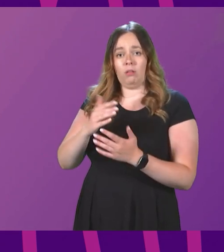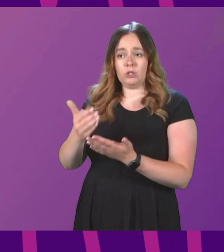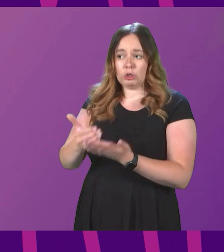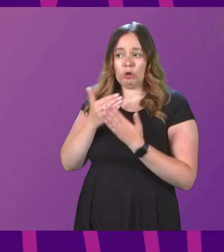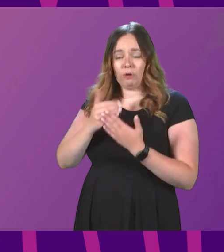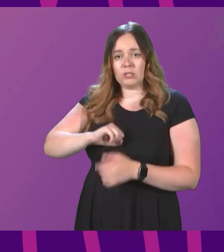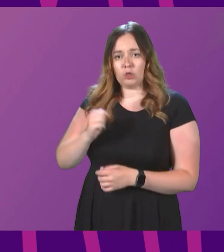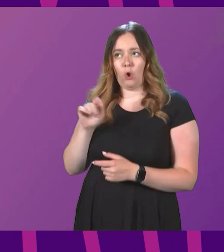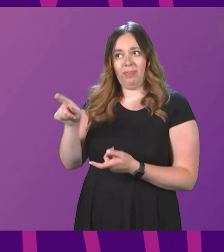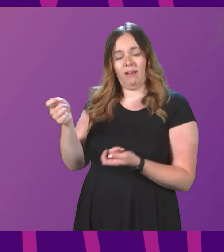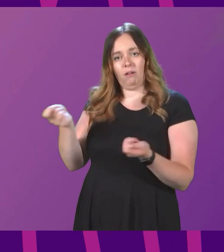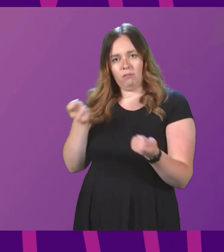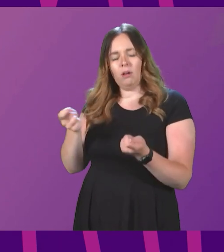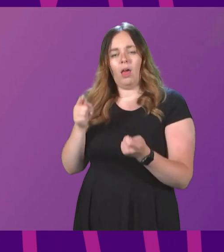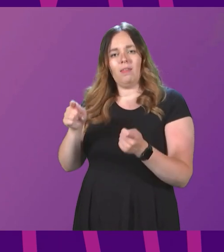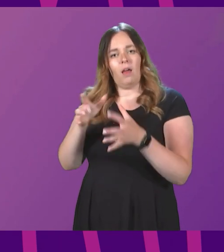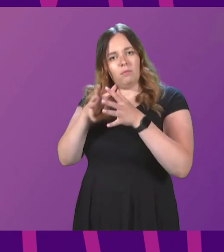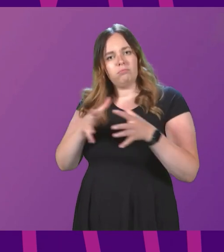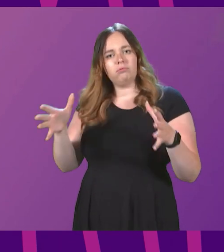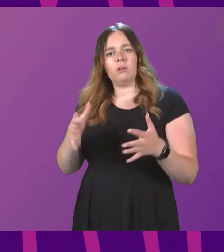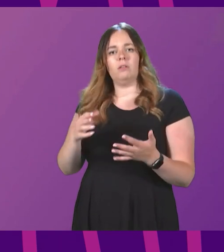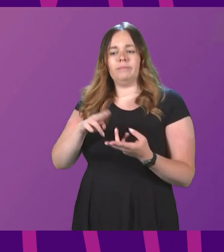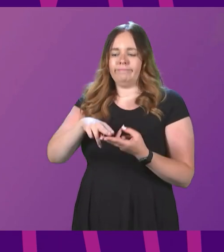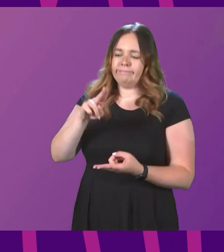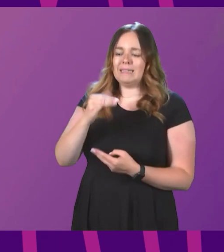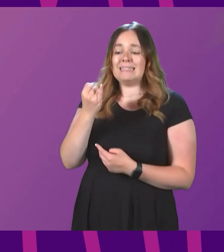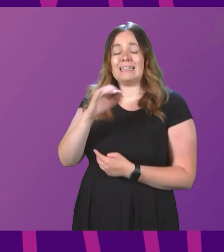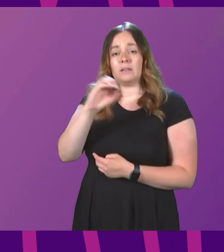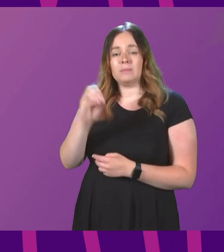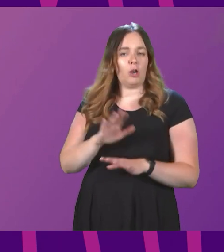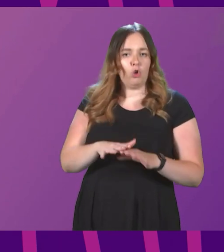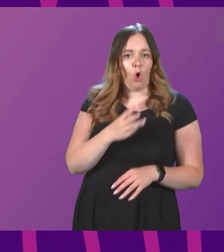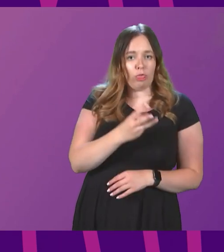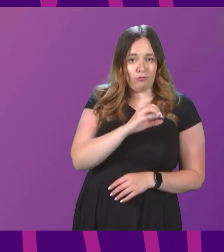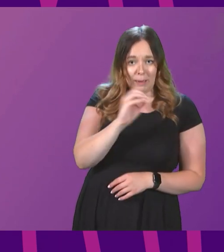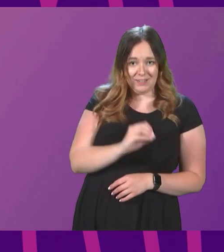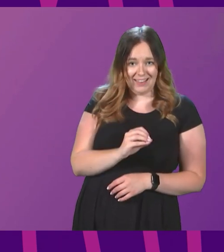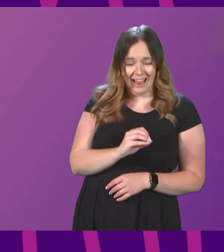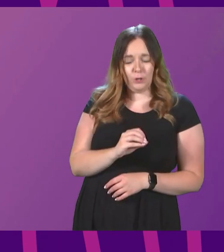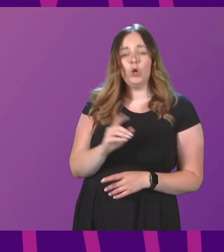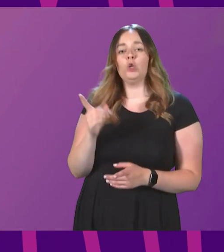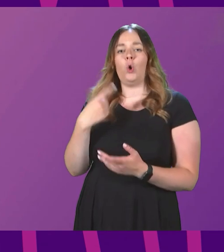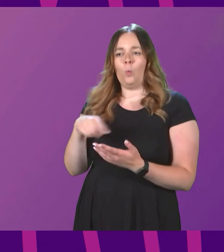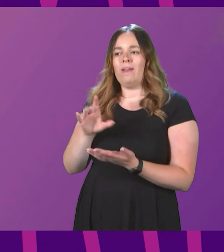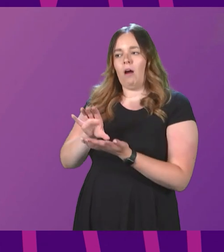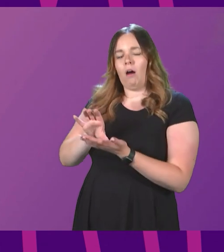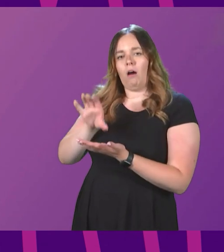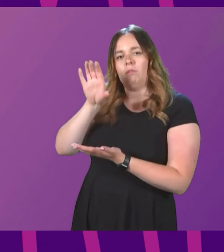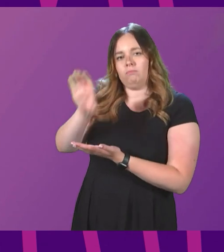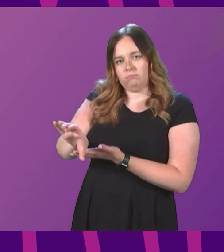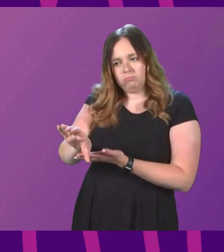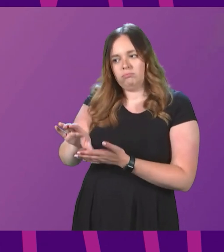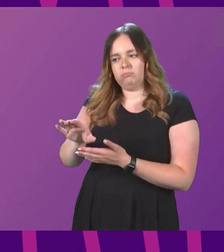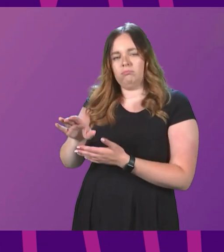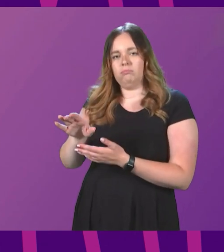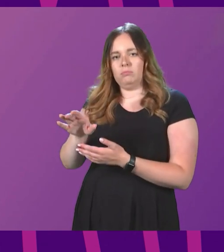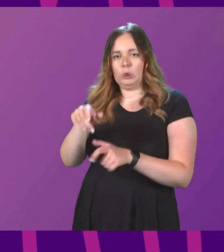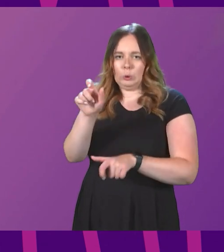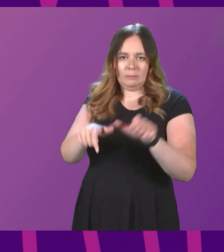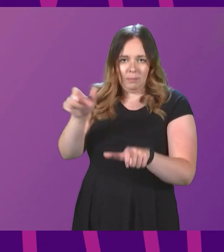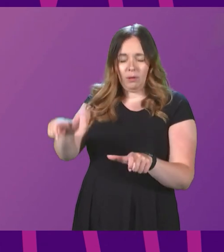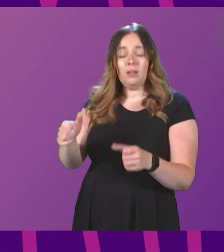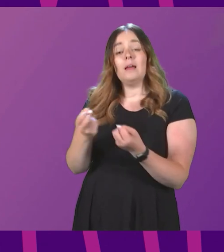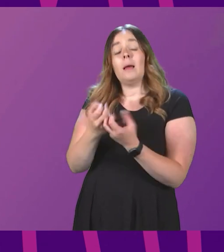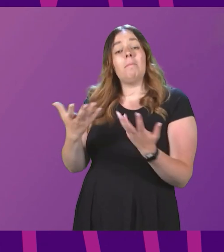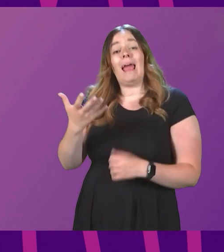control of are increasing by six percent rather than three percent. So we are putting more money into people's pockets. Many